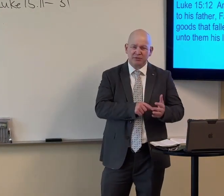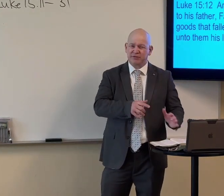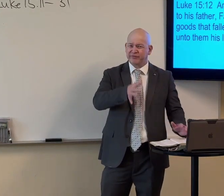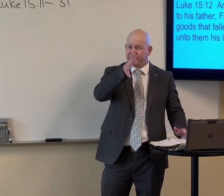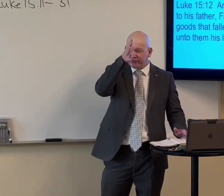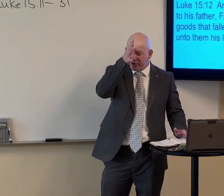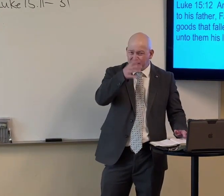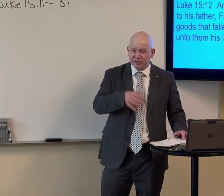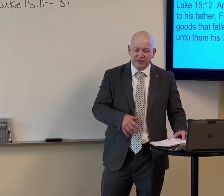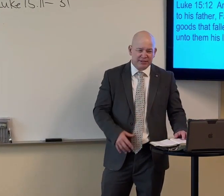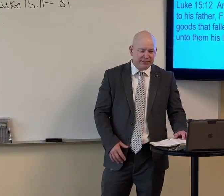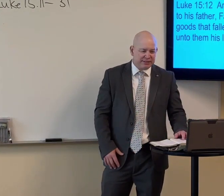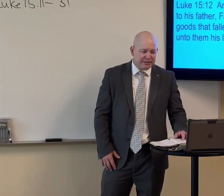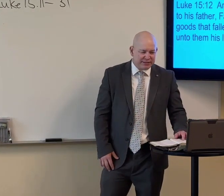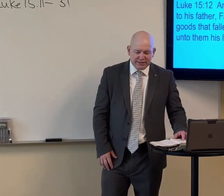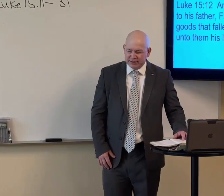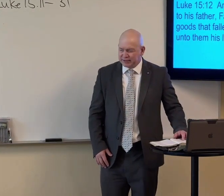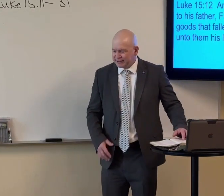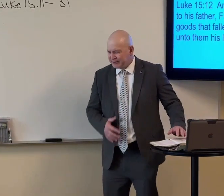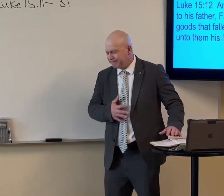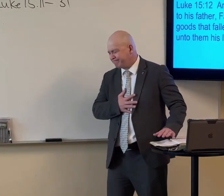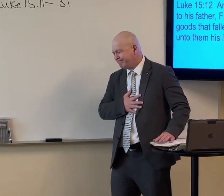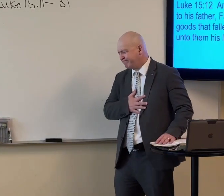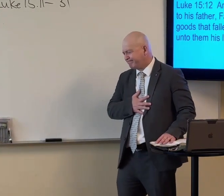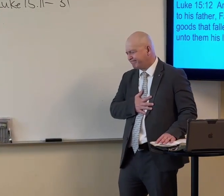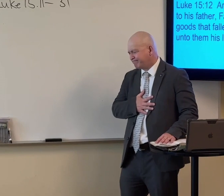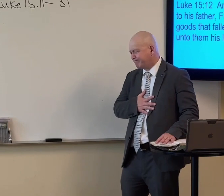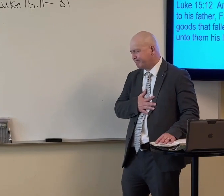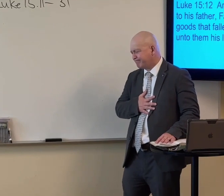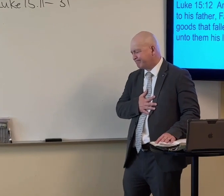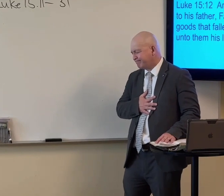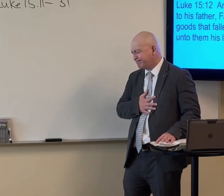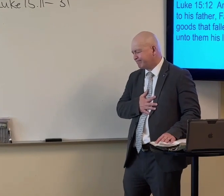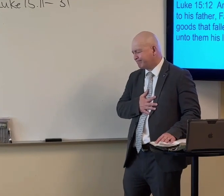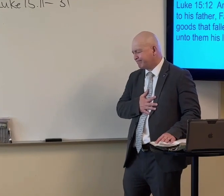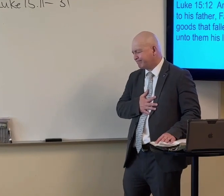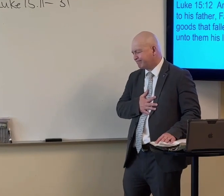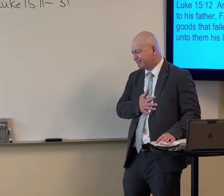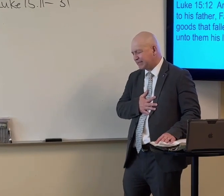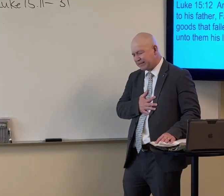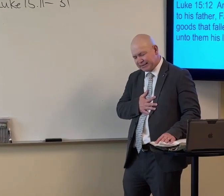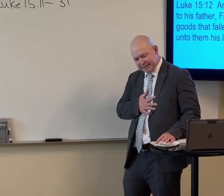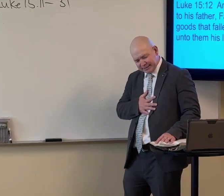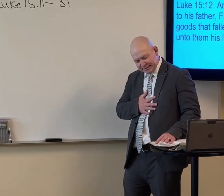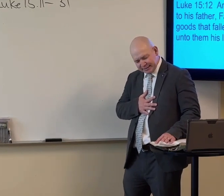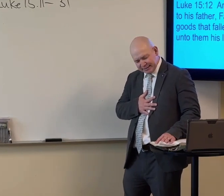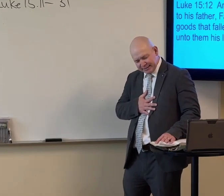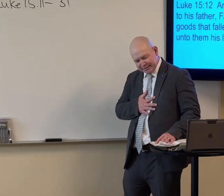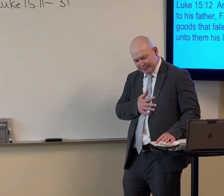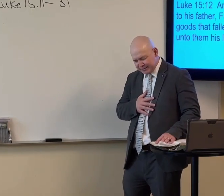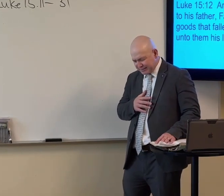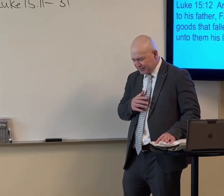So please notice the father. I mean, it, it hurt his heart.